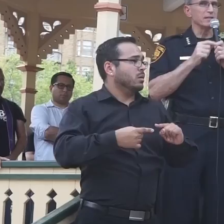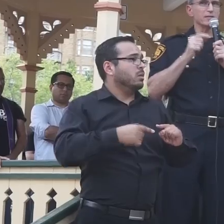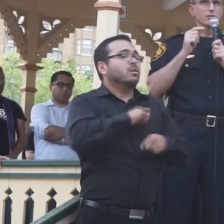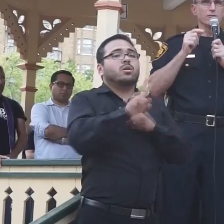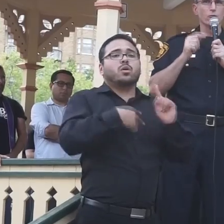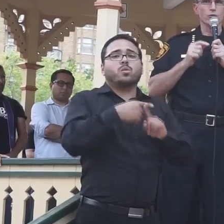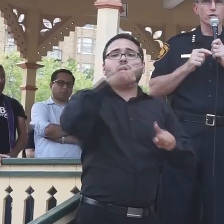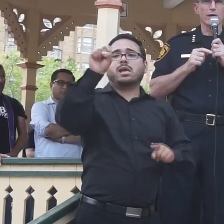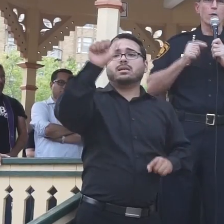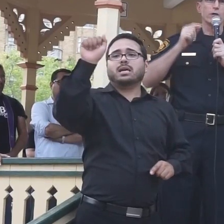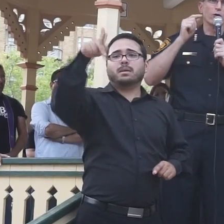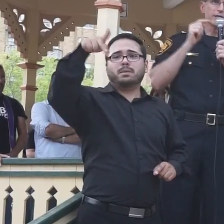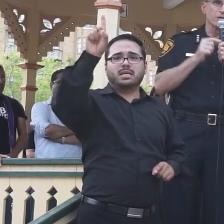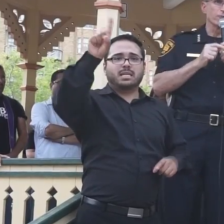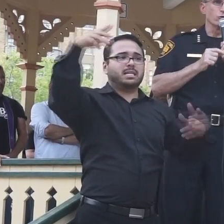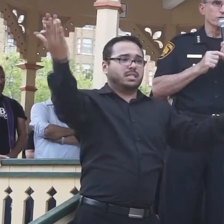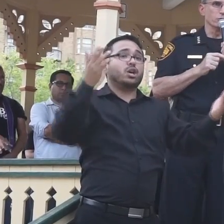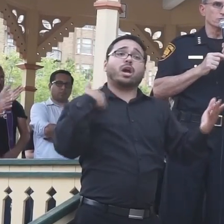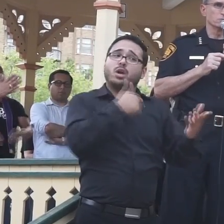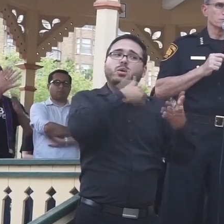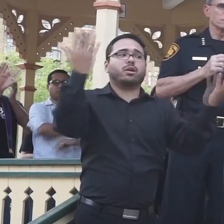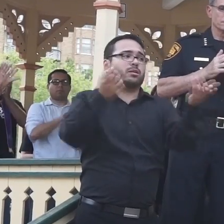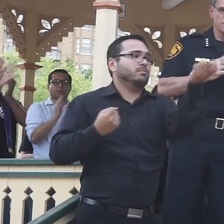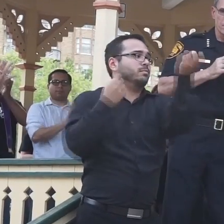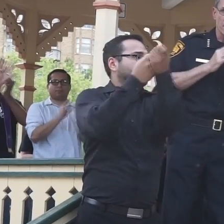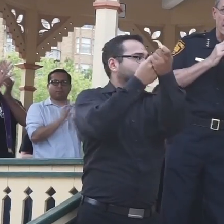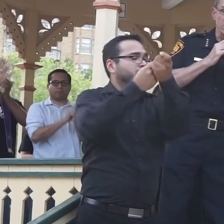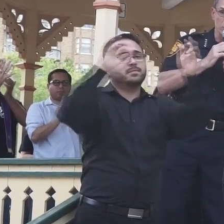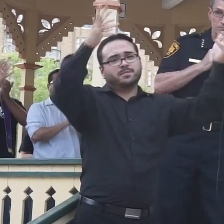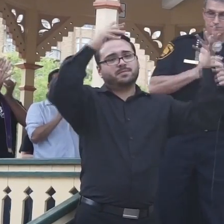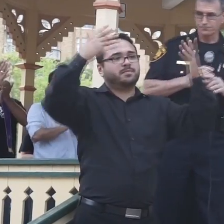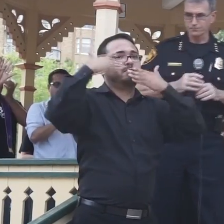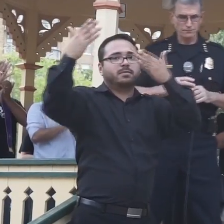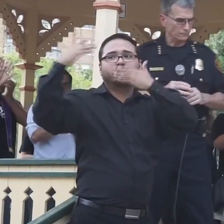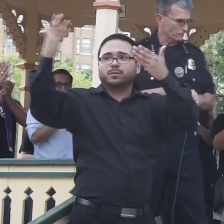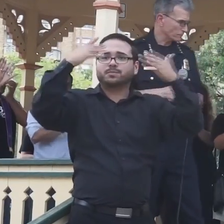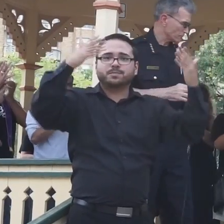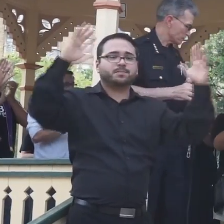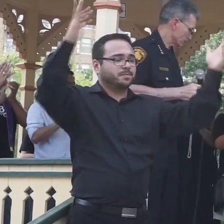SAPD is here for you. And we are here for you. Thank you.